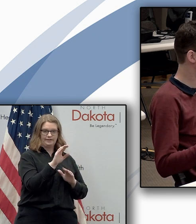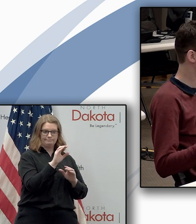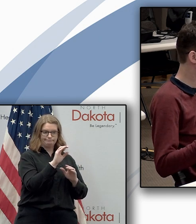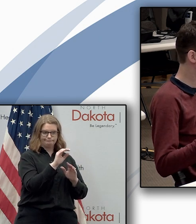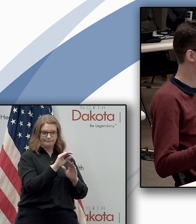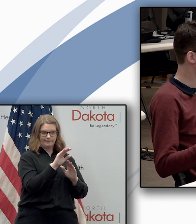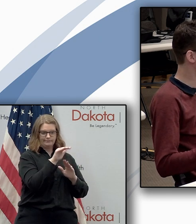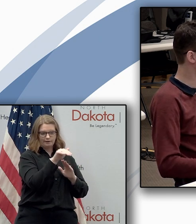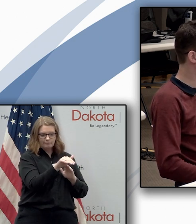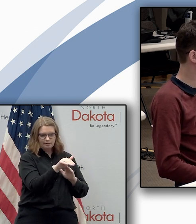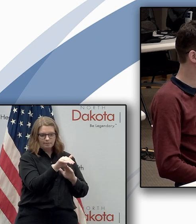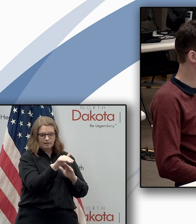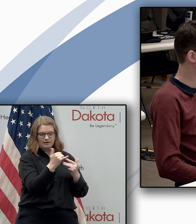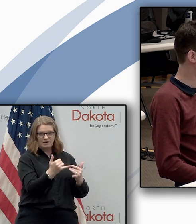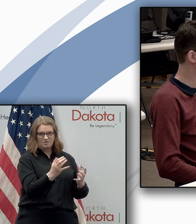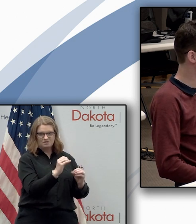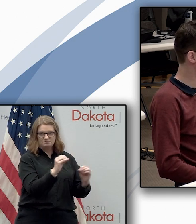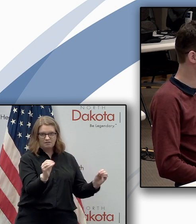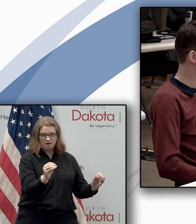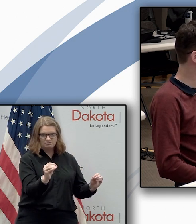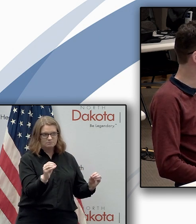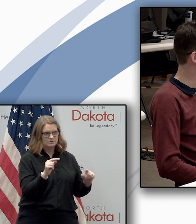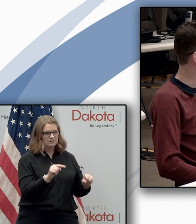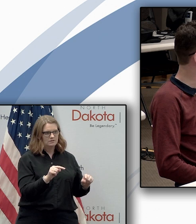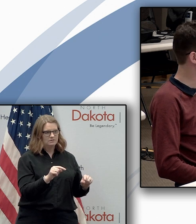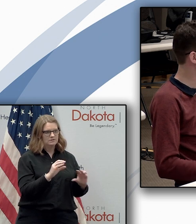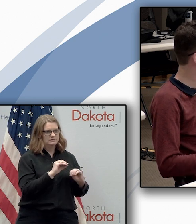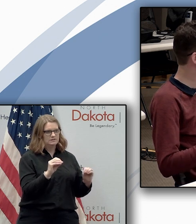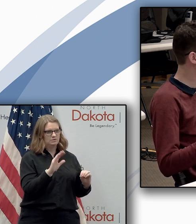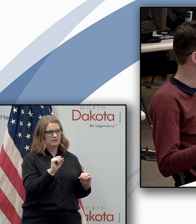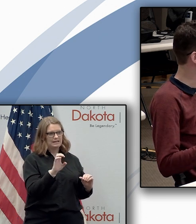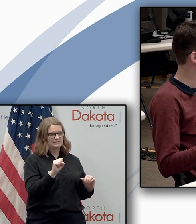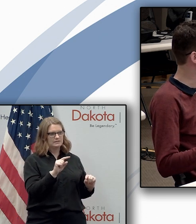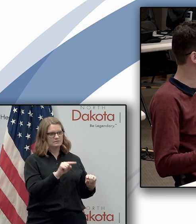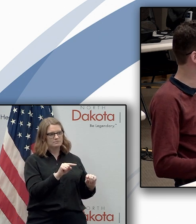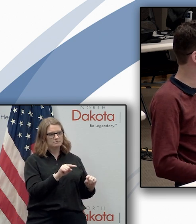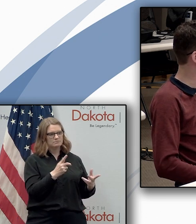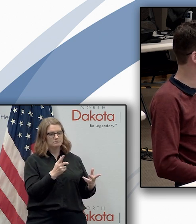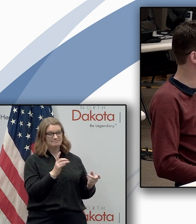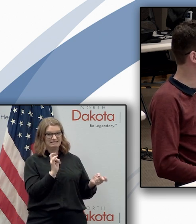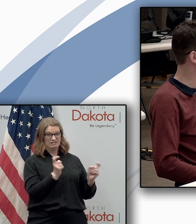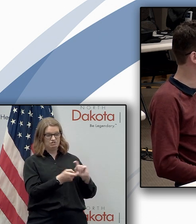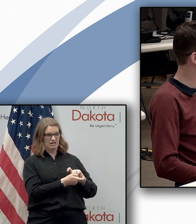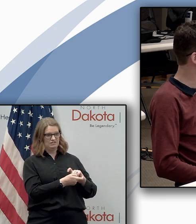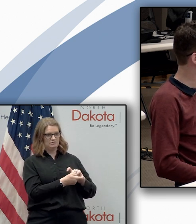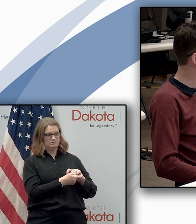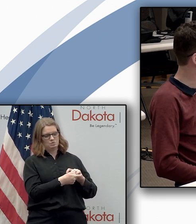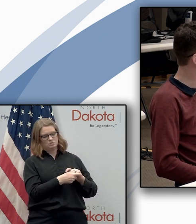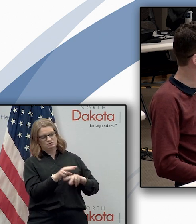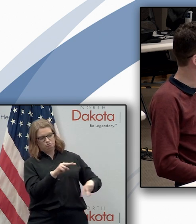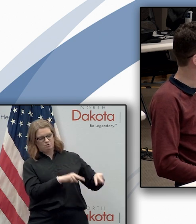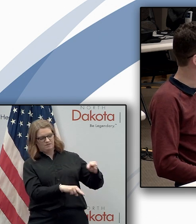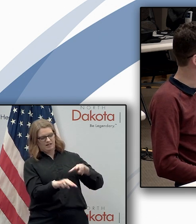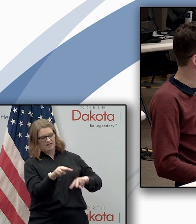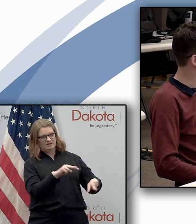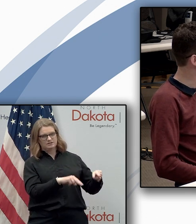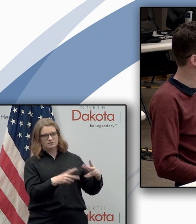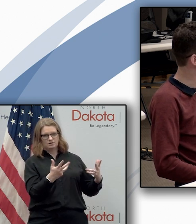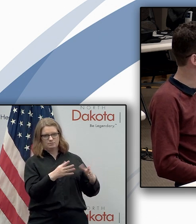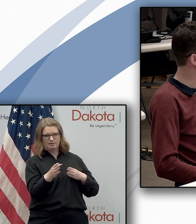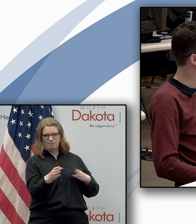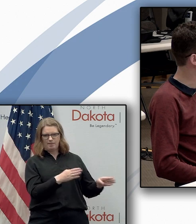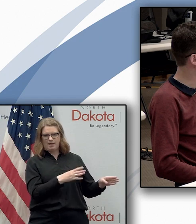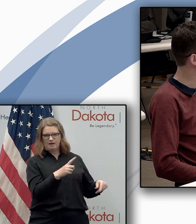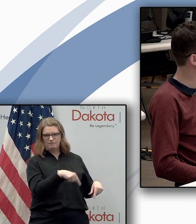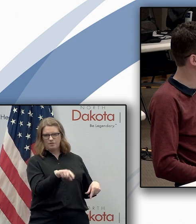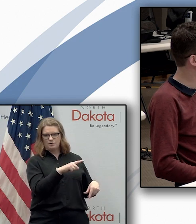confirmed to be positive when they're down to zero does does that just change to uh surveillance or what's the strategy